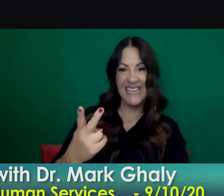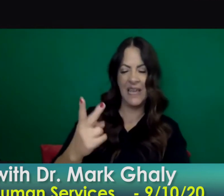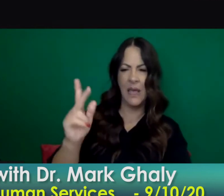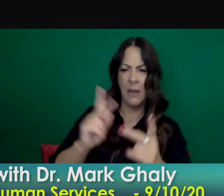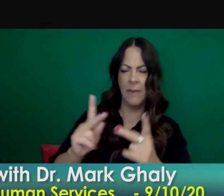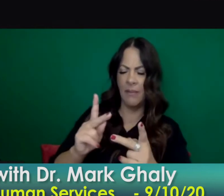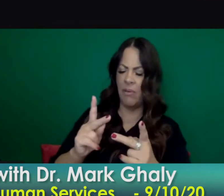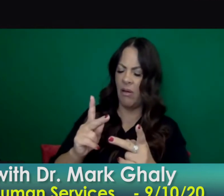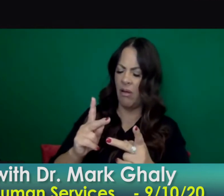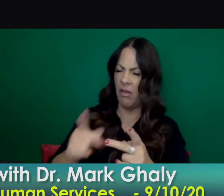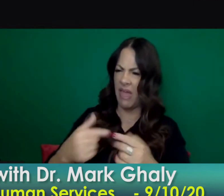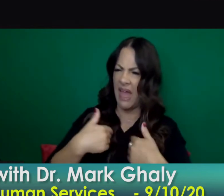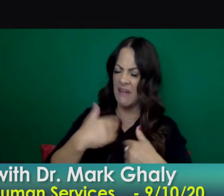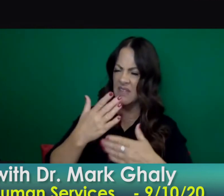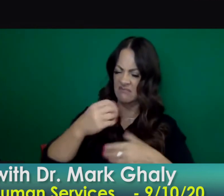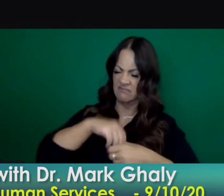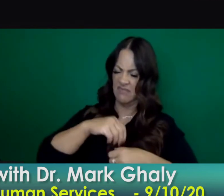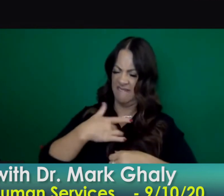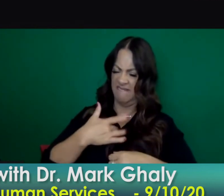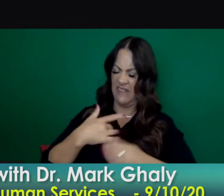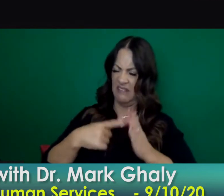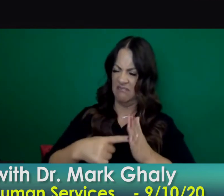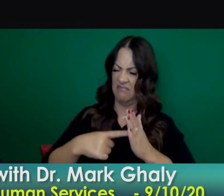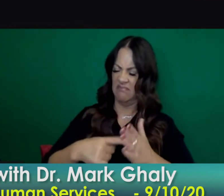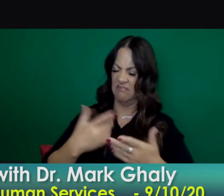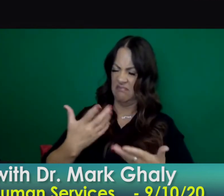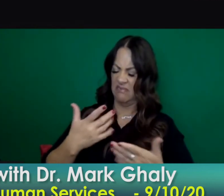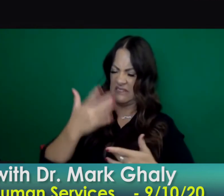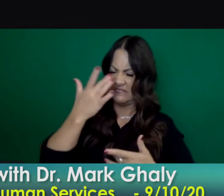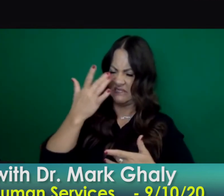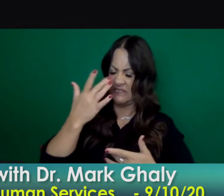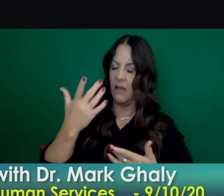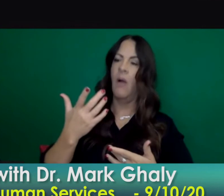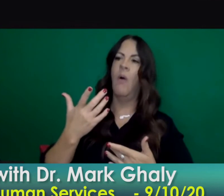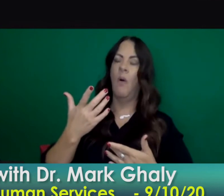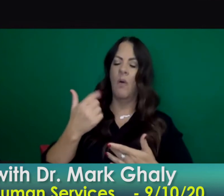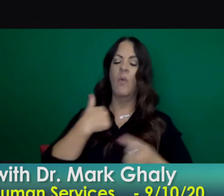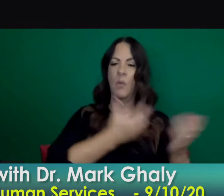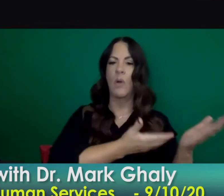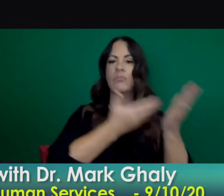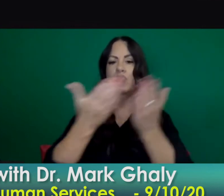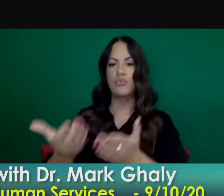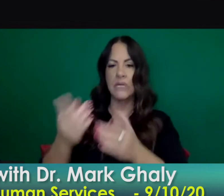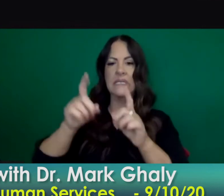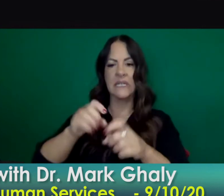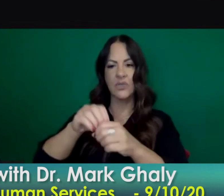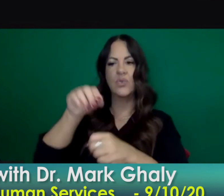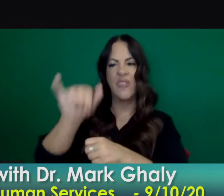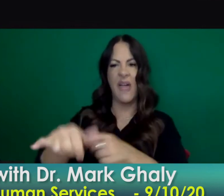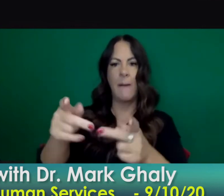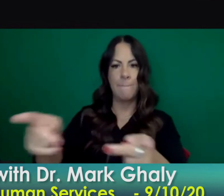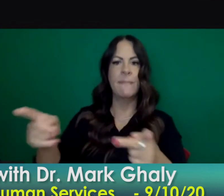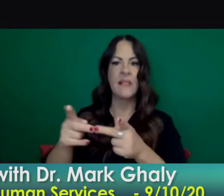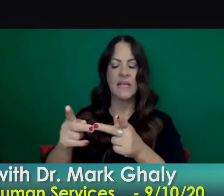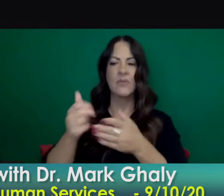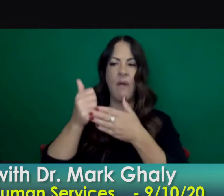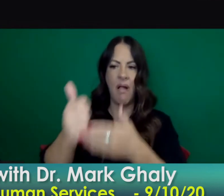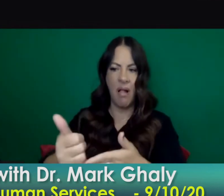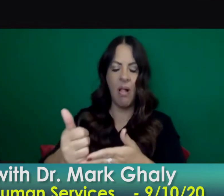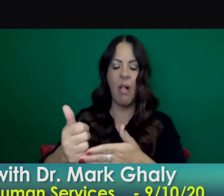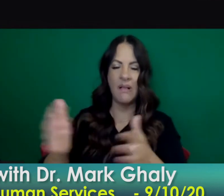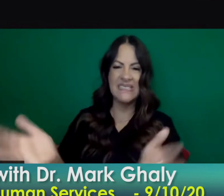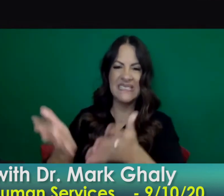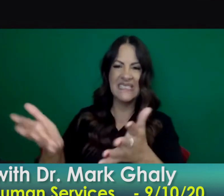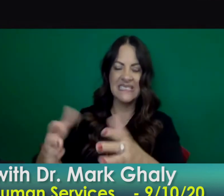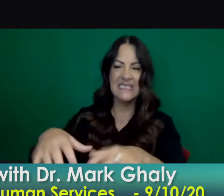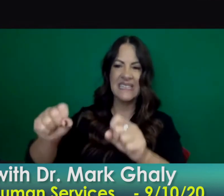symptoms or any concern for increased infections either we'll bring the testing to the shelter or really advocate and work to get people tested in